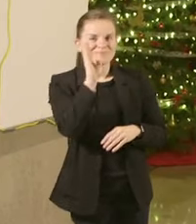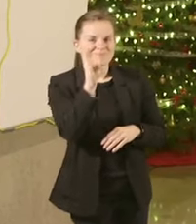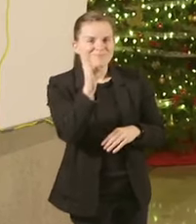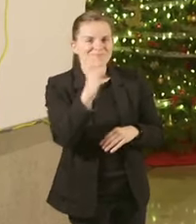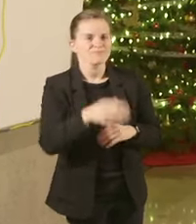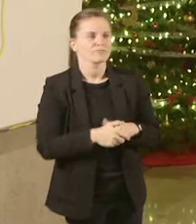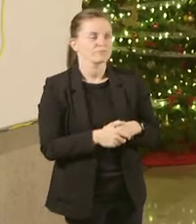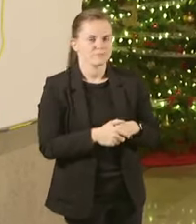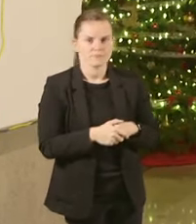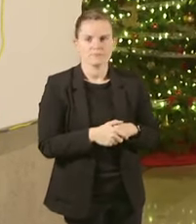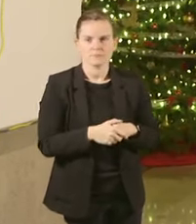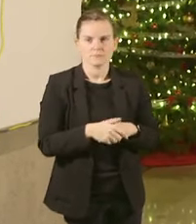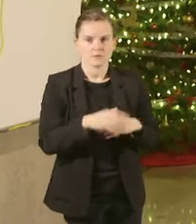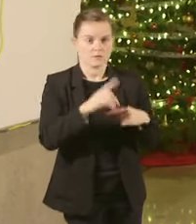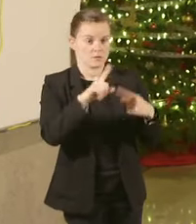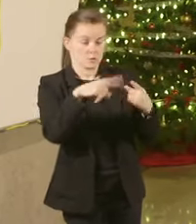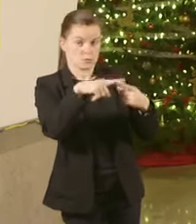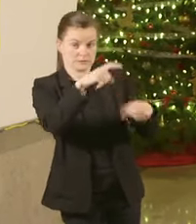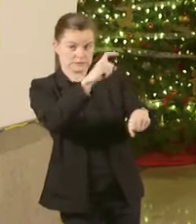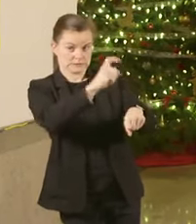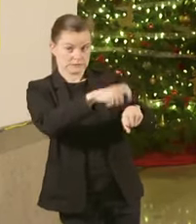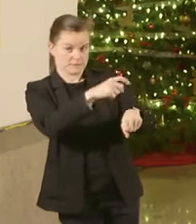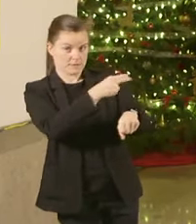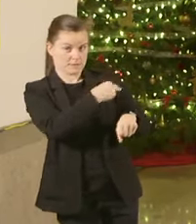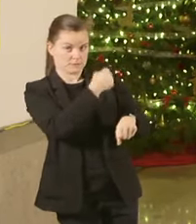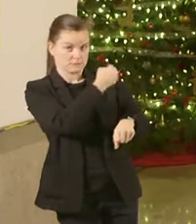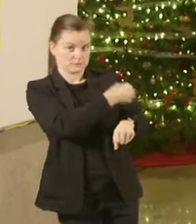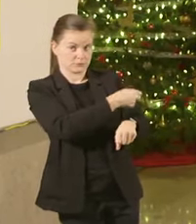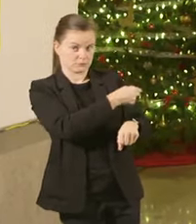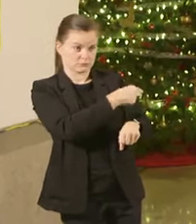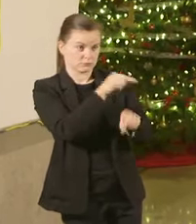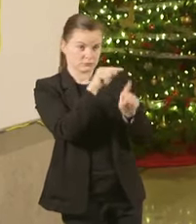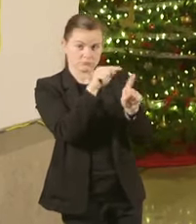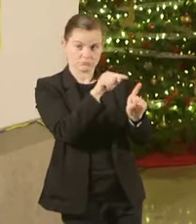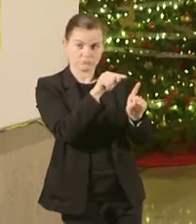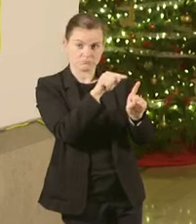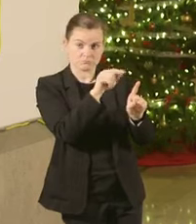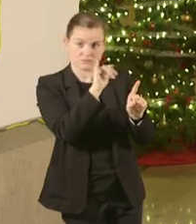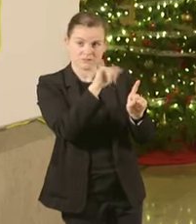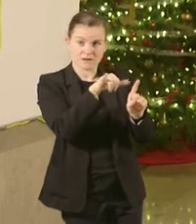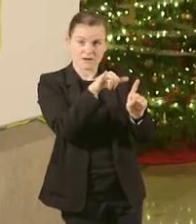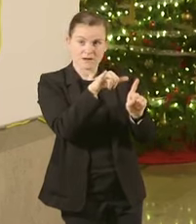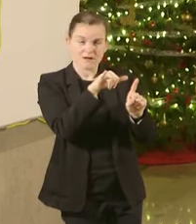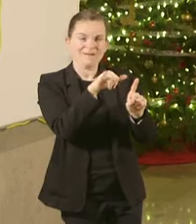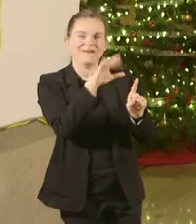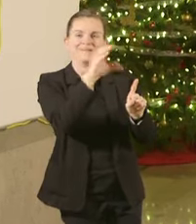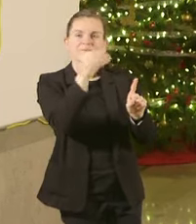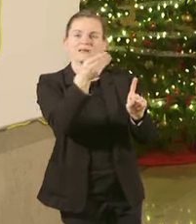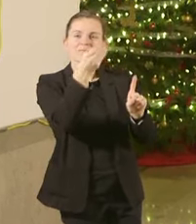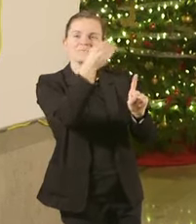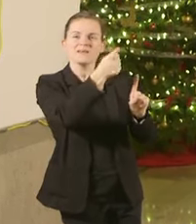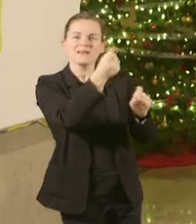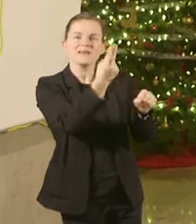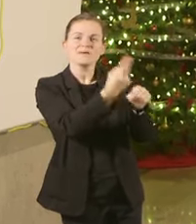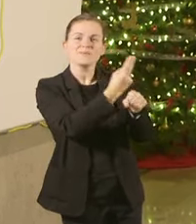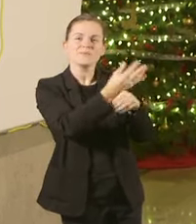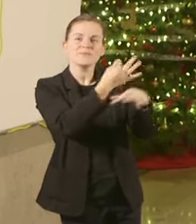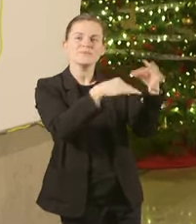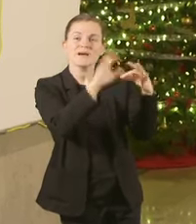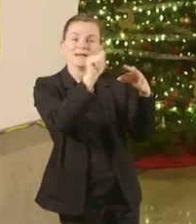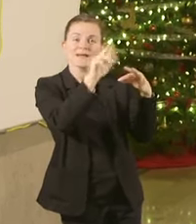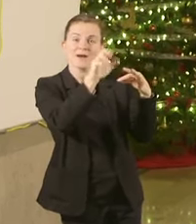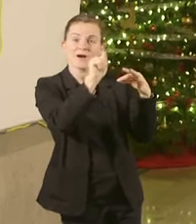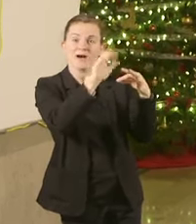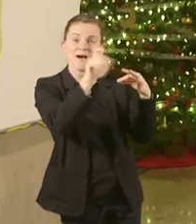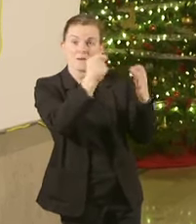When it comes time for hospitals to pay their share of this company, can they use CARES Act funding for that? We're continuing to look at